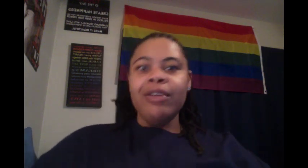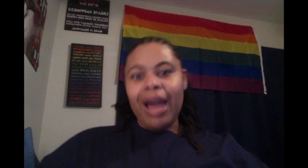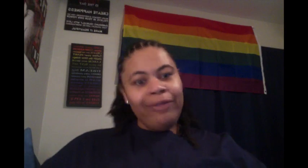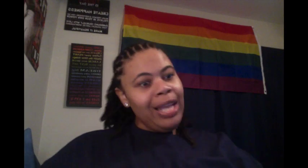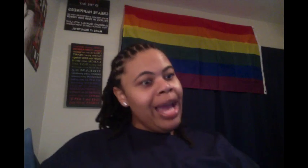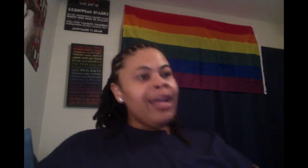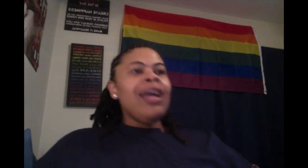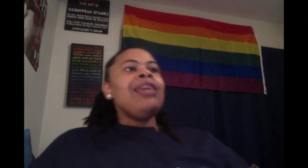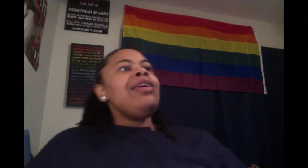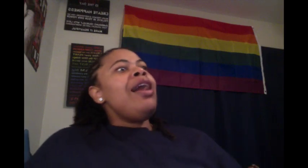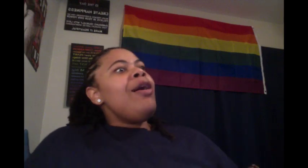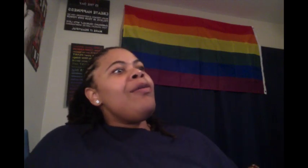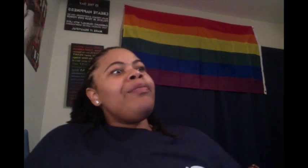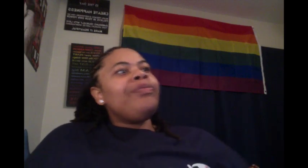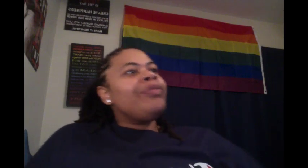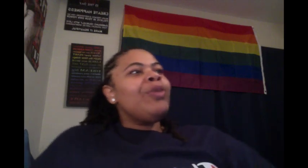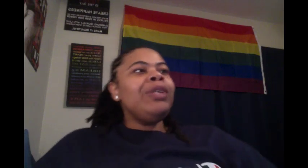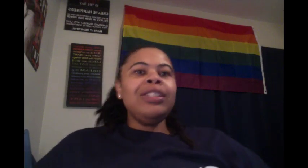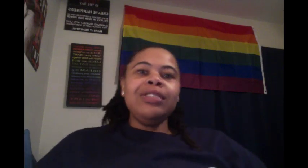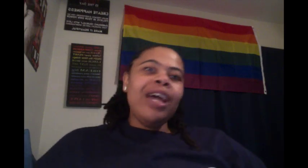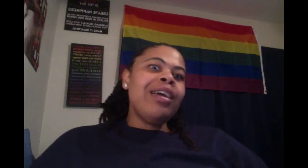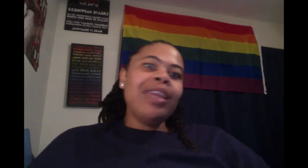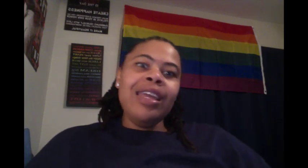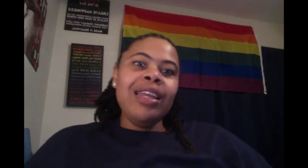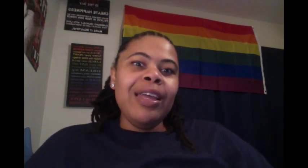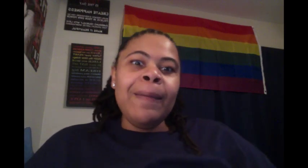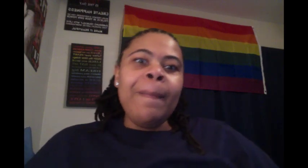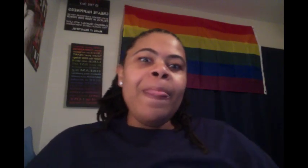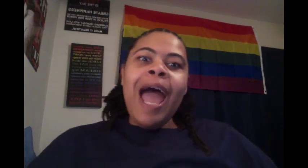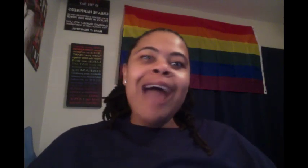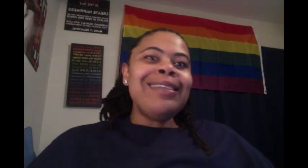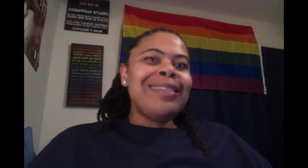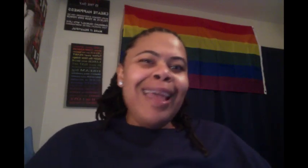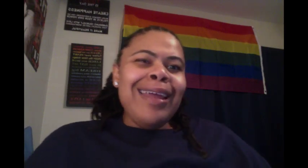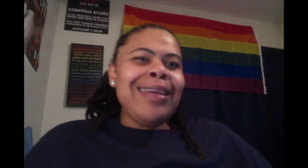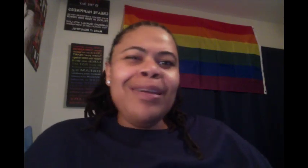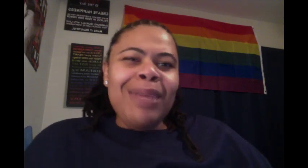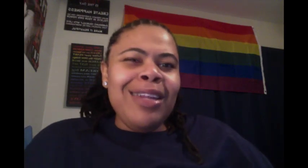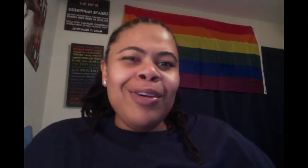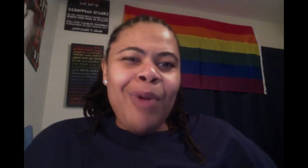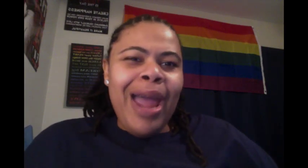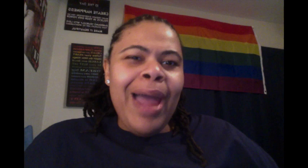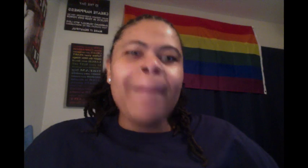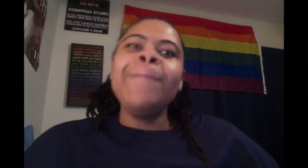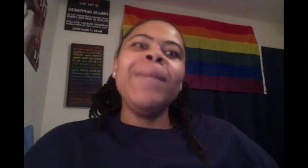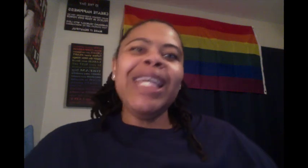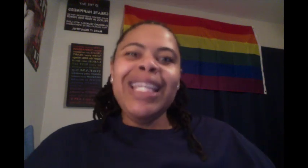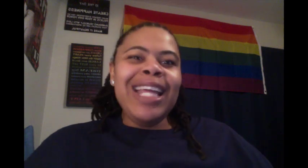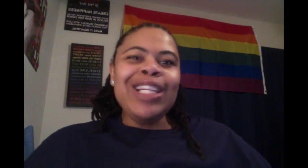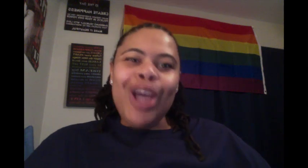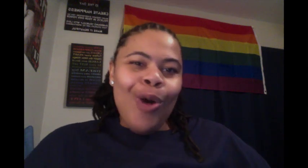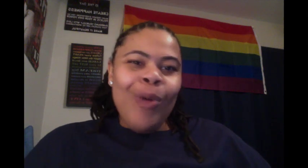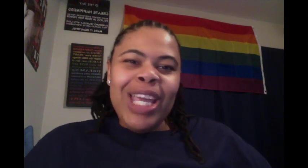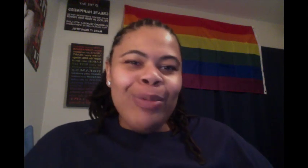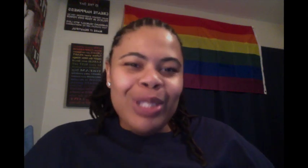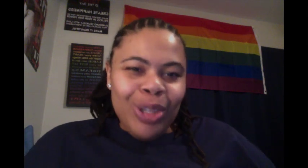If I feel like, you know, would you turn your kid in? I understand that he committed a crime, but he didn't know what he was doing.